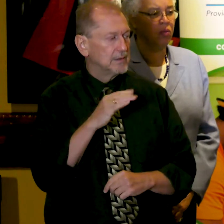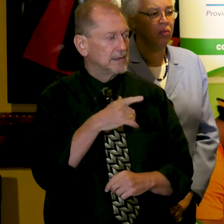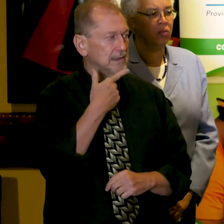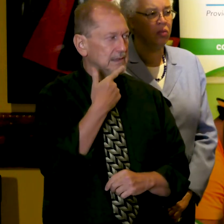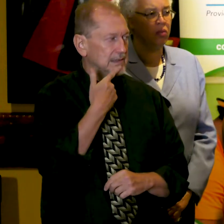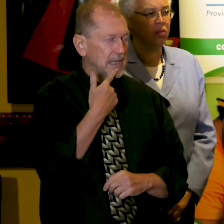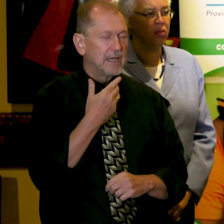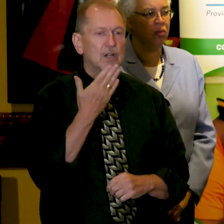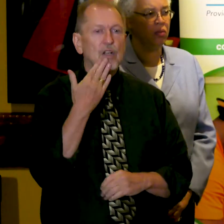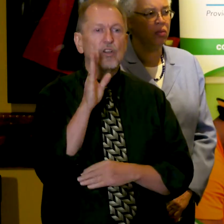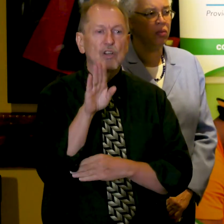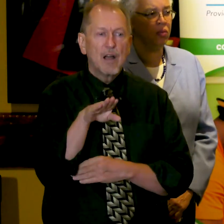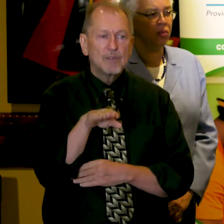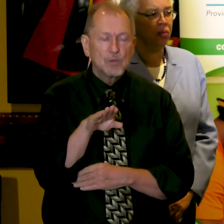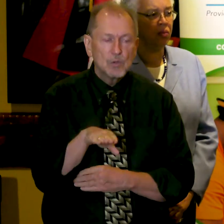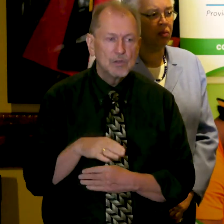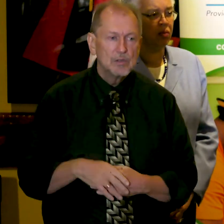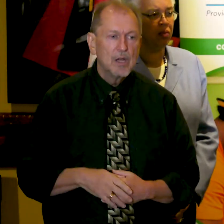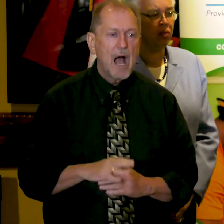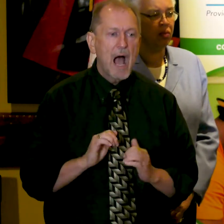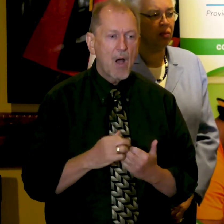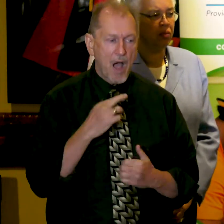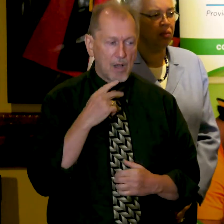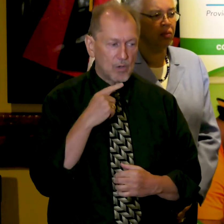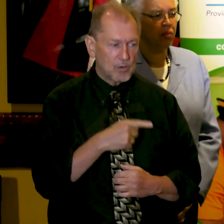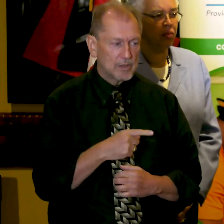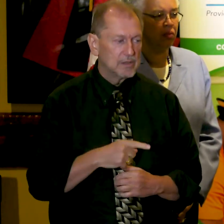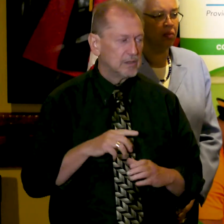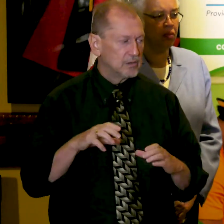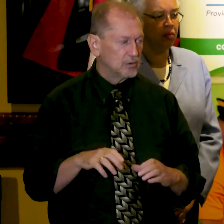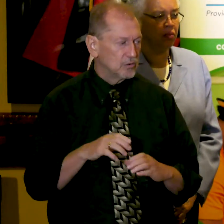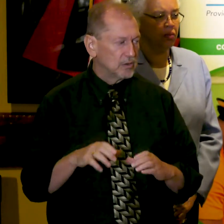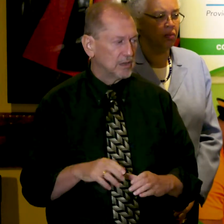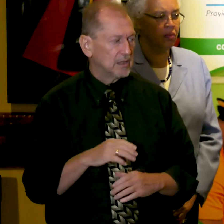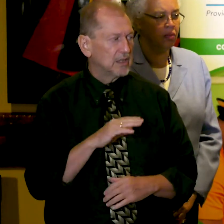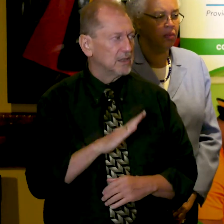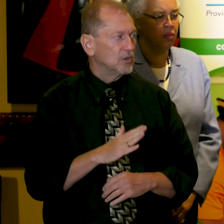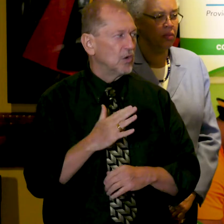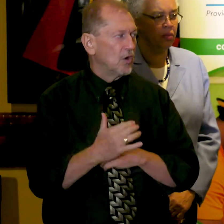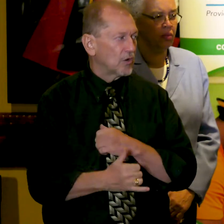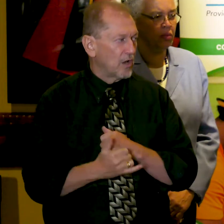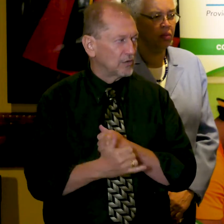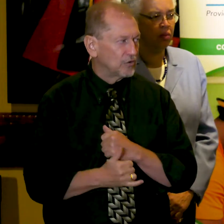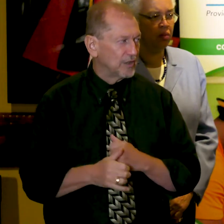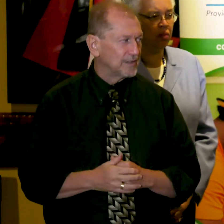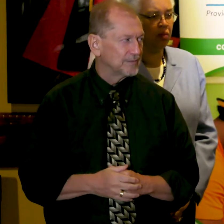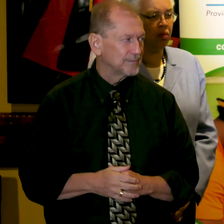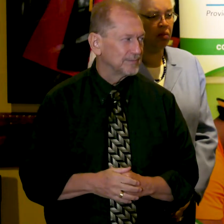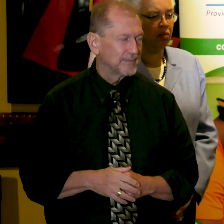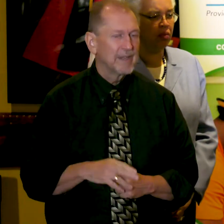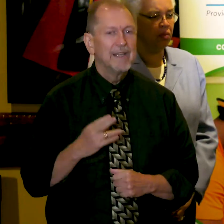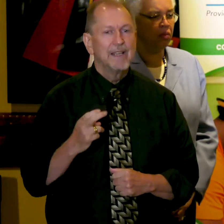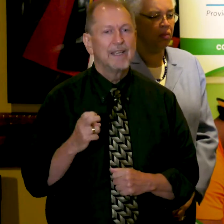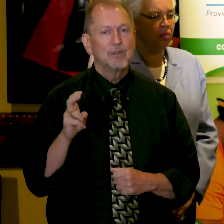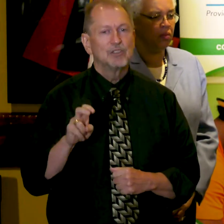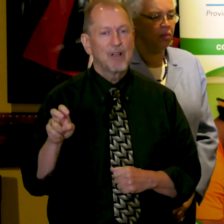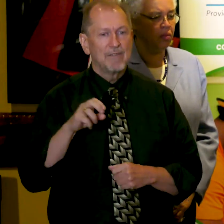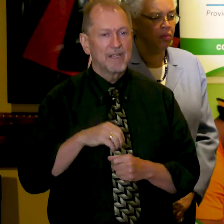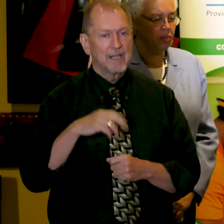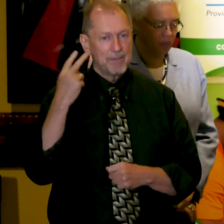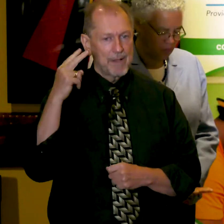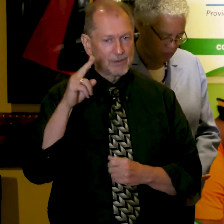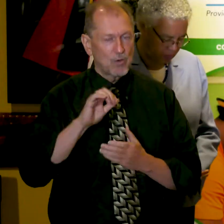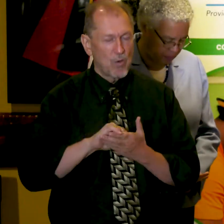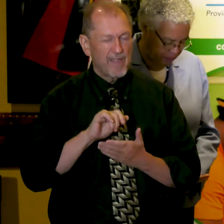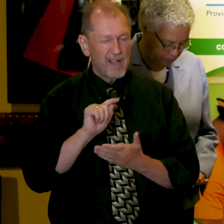afternoon, Hortensia. How are you? How are you doing in your country? She was traveling to Mexico at the moment that